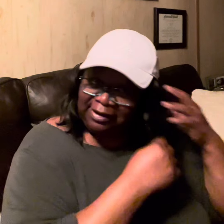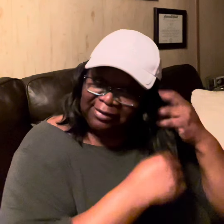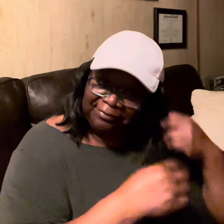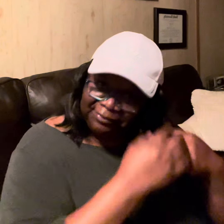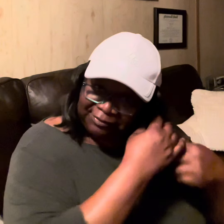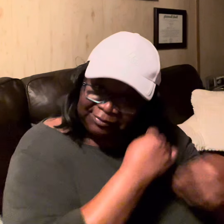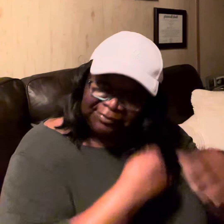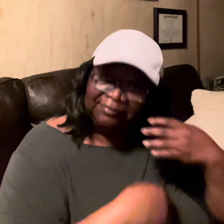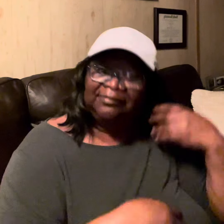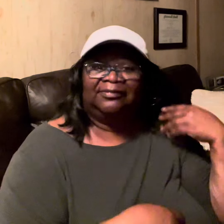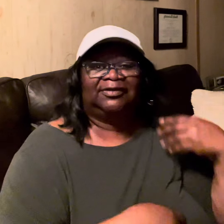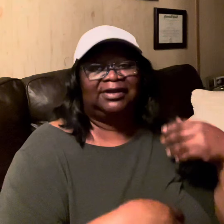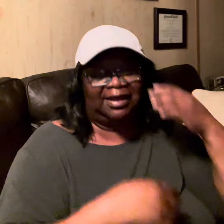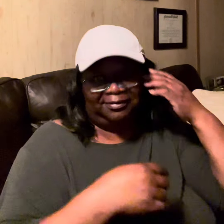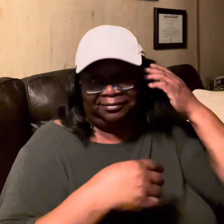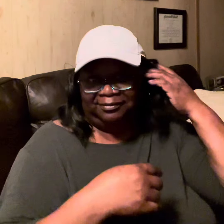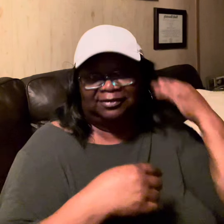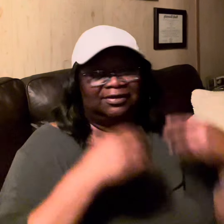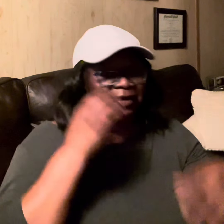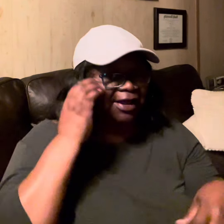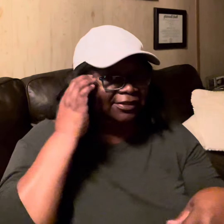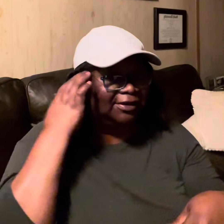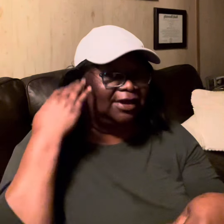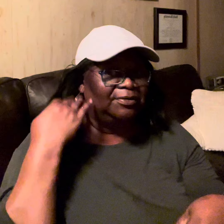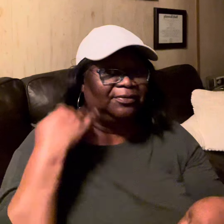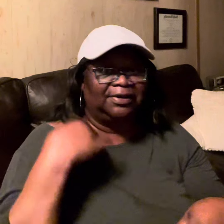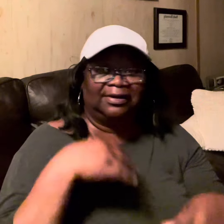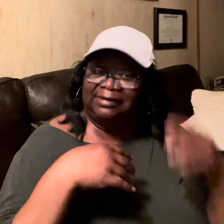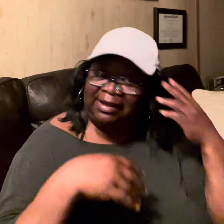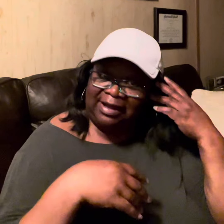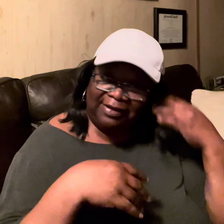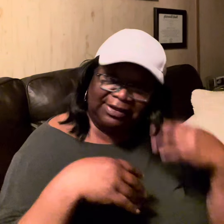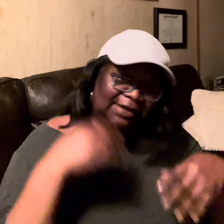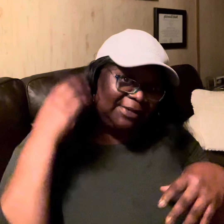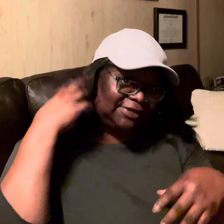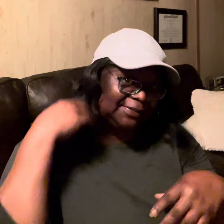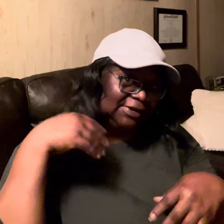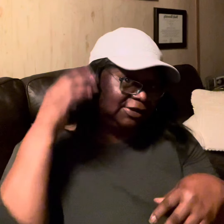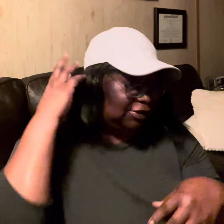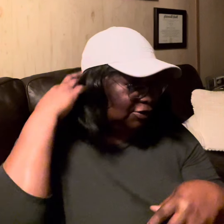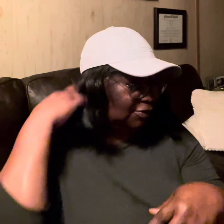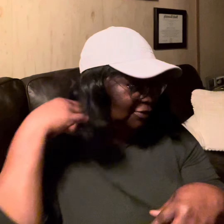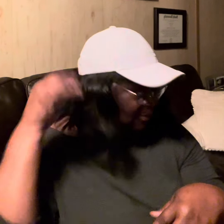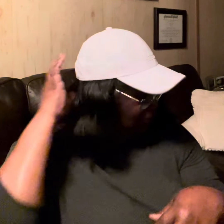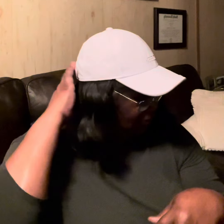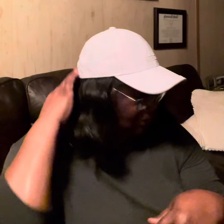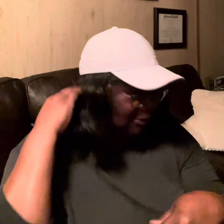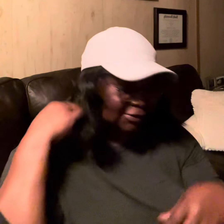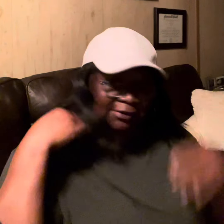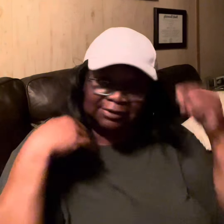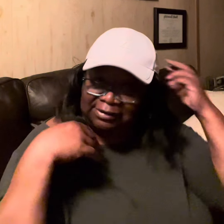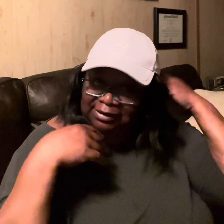yeah so I thought I would wear it I think it makes me look cute yeah